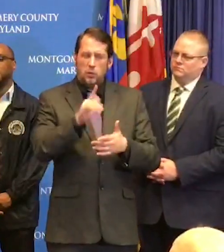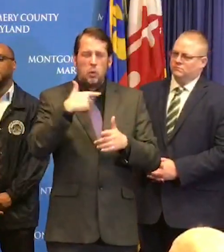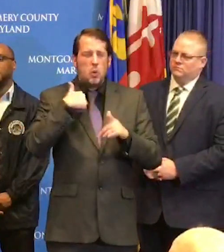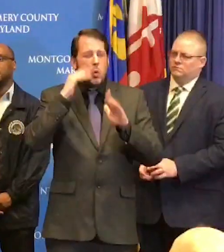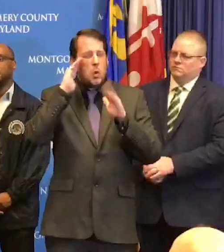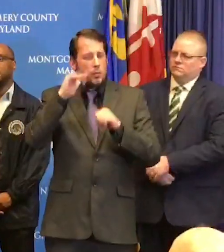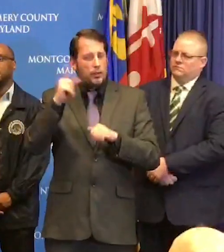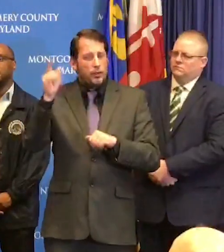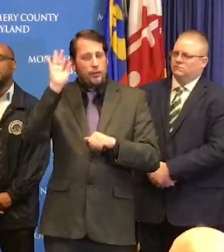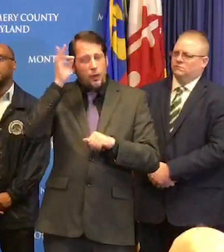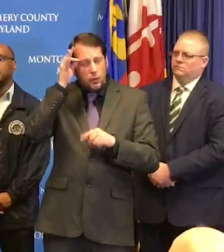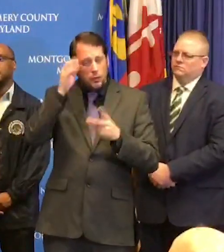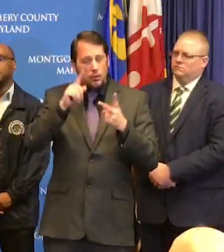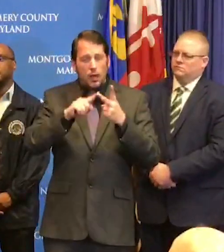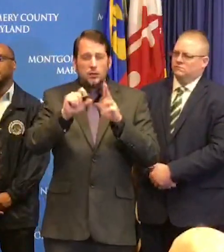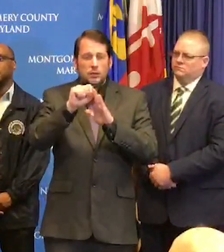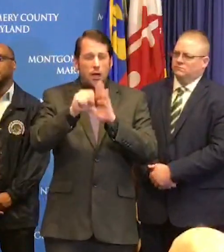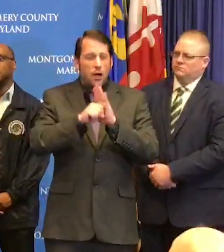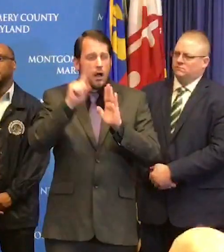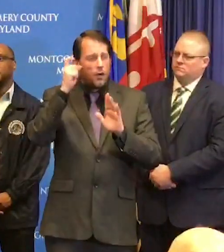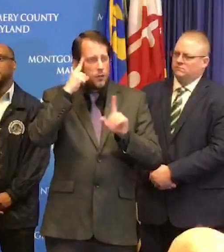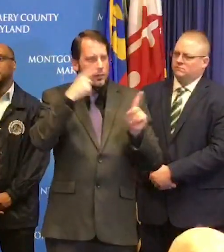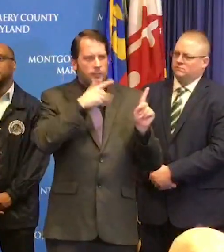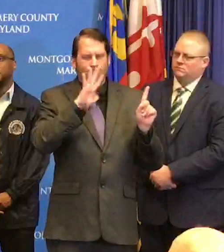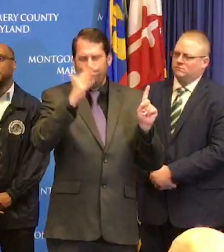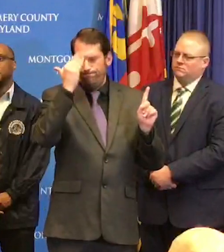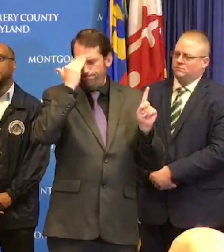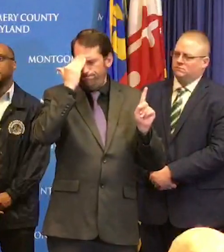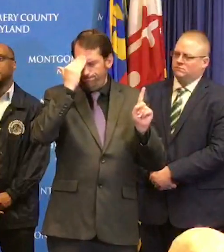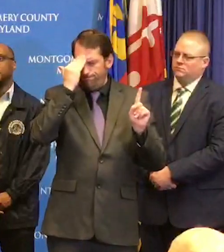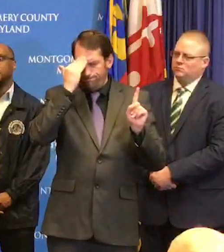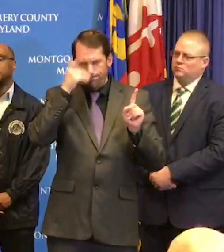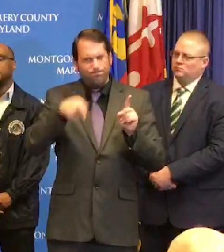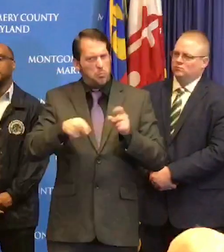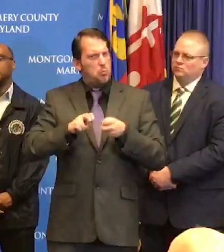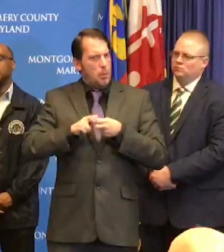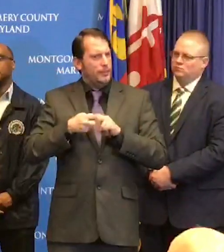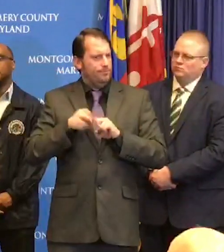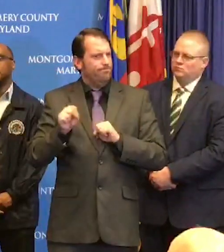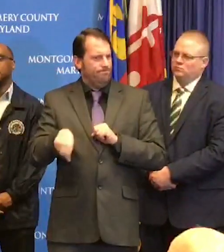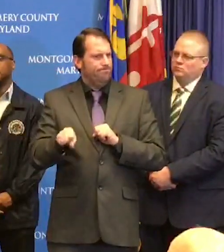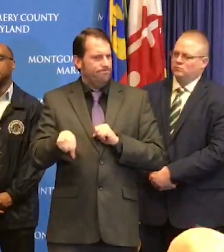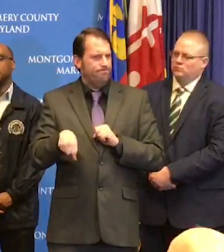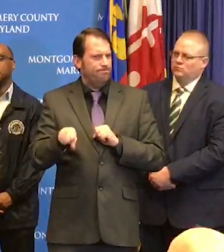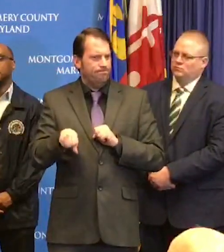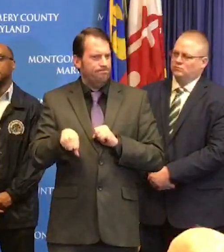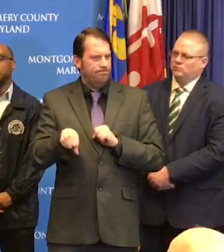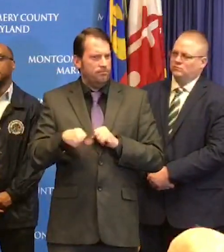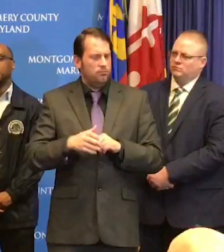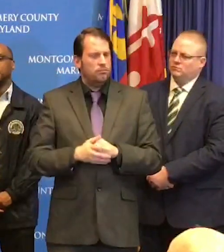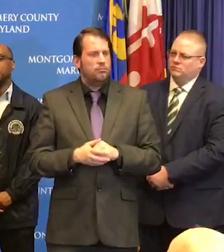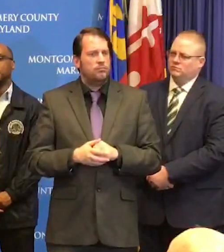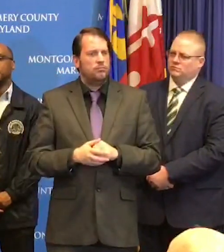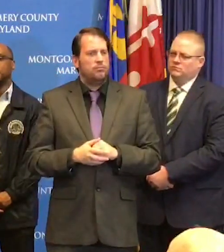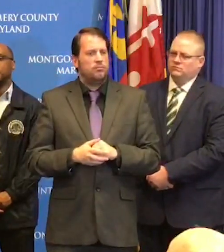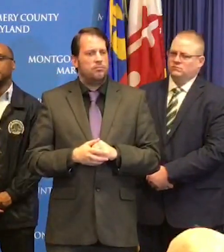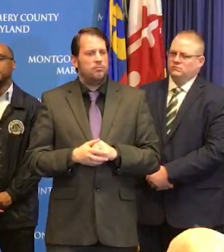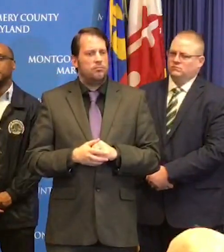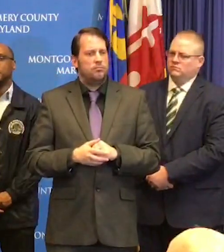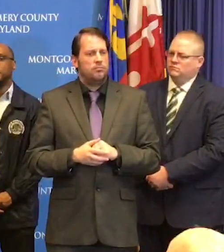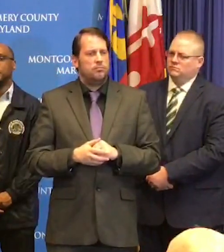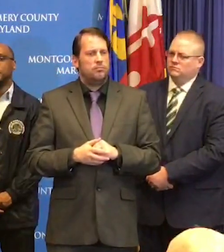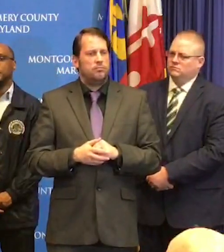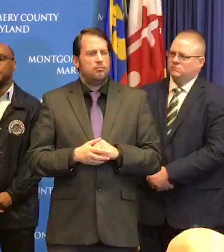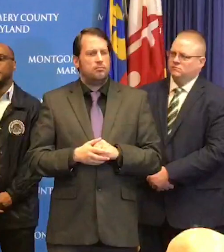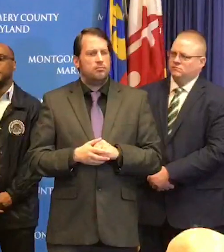government recognize that it would be wrong to put adults in a situation where they have to choose between